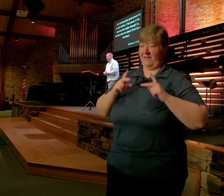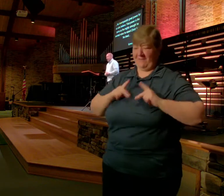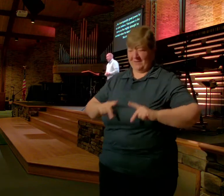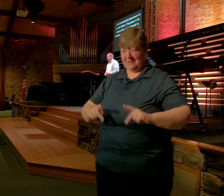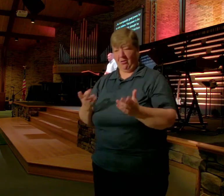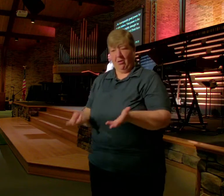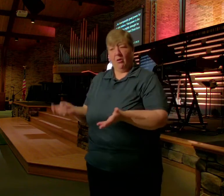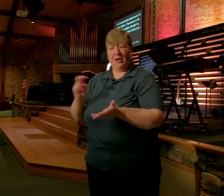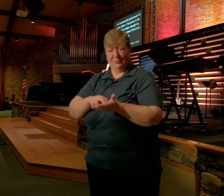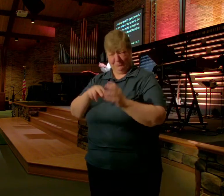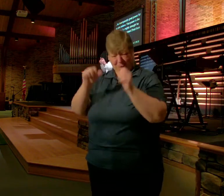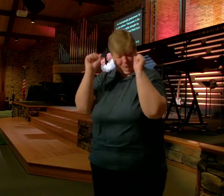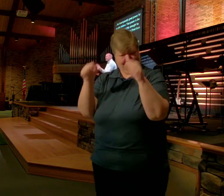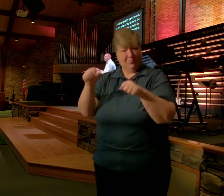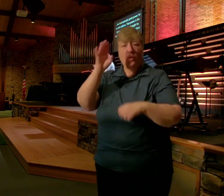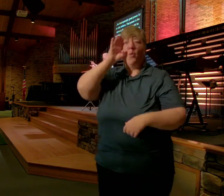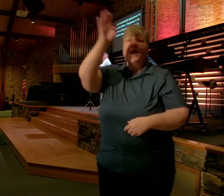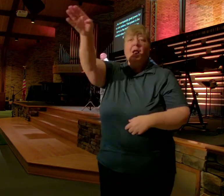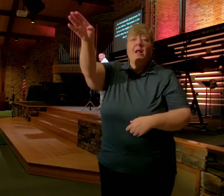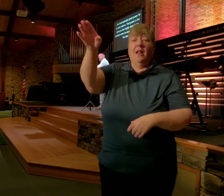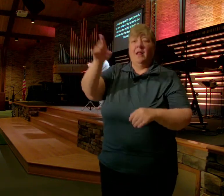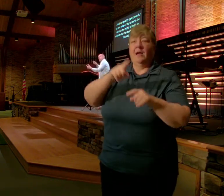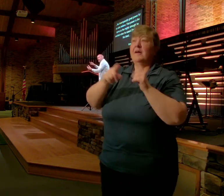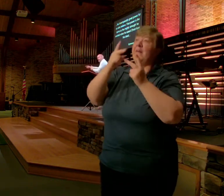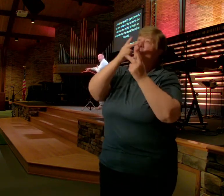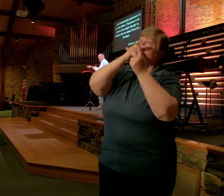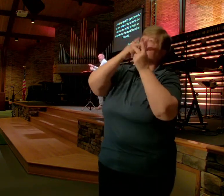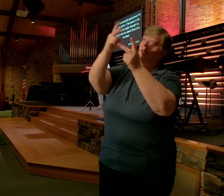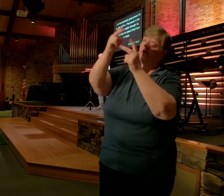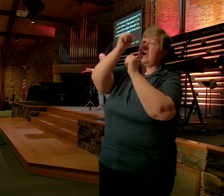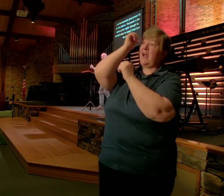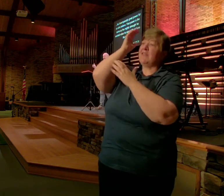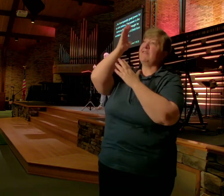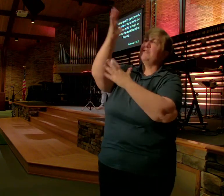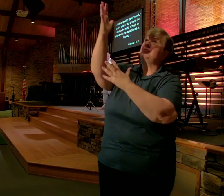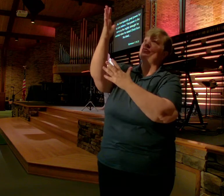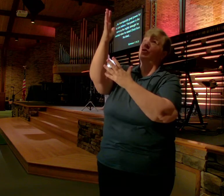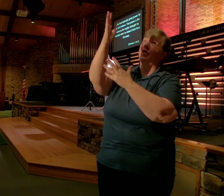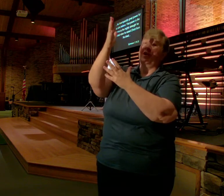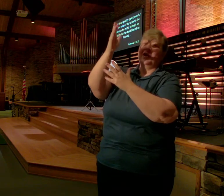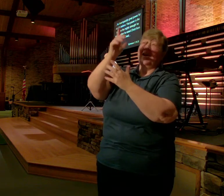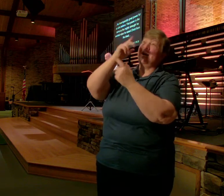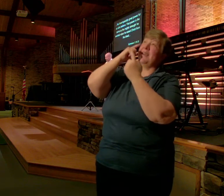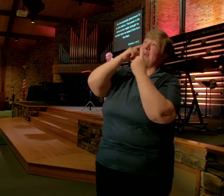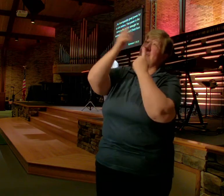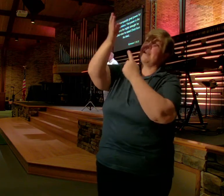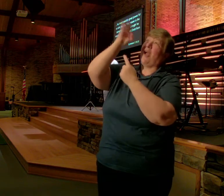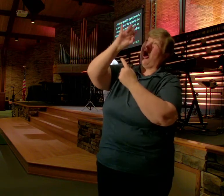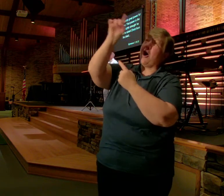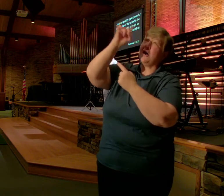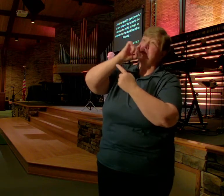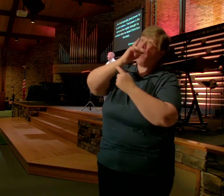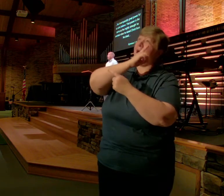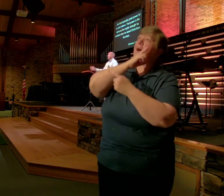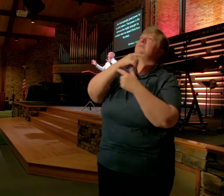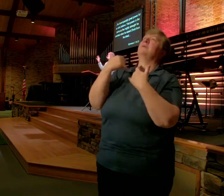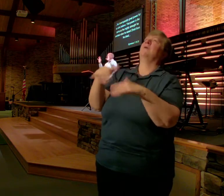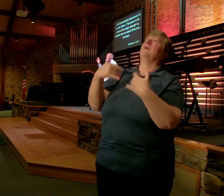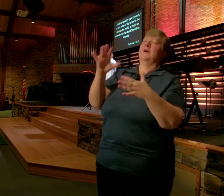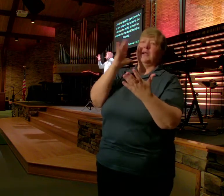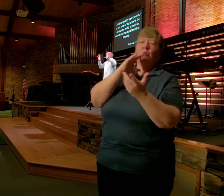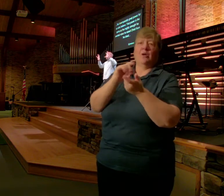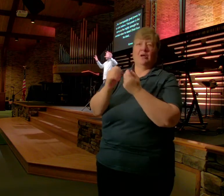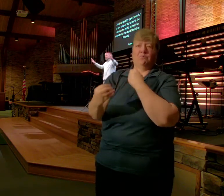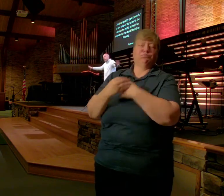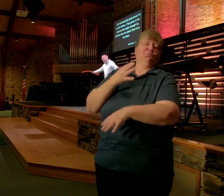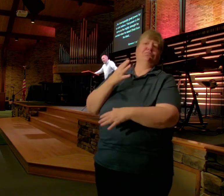Can't Touch You If you See the Future The way God Sees It Will Change How You Live Today Paul Says Oh